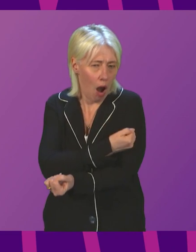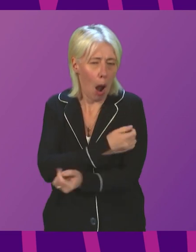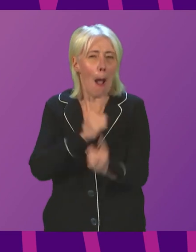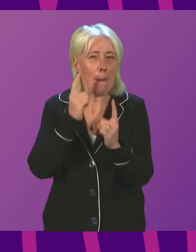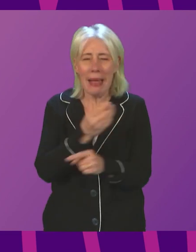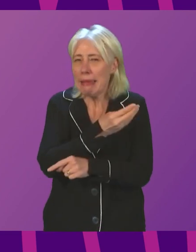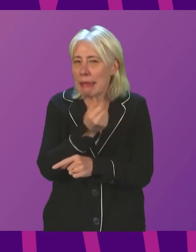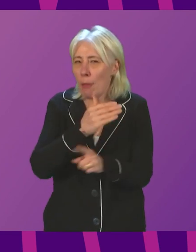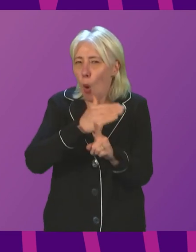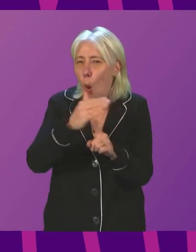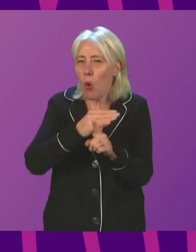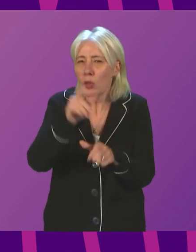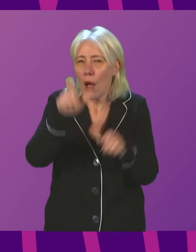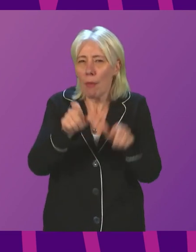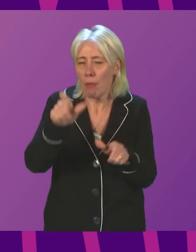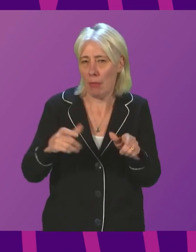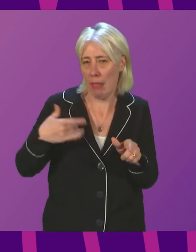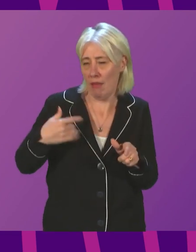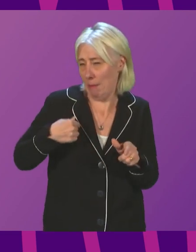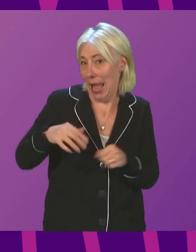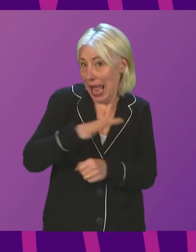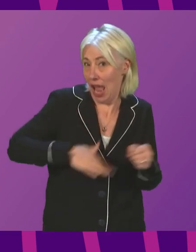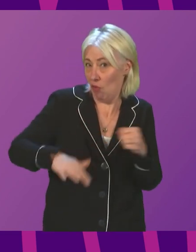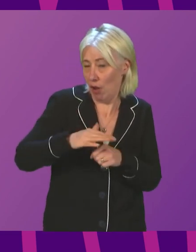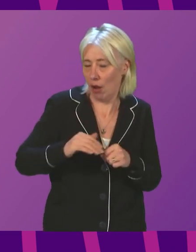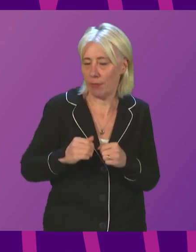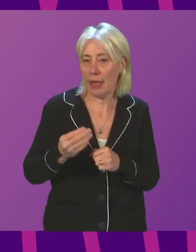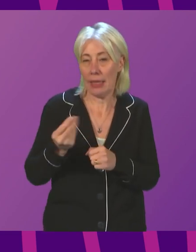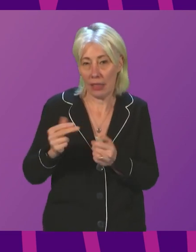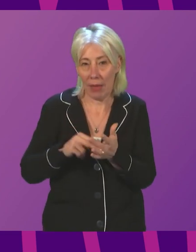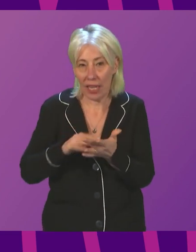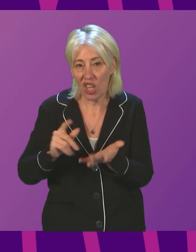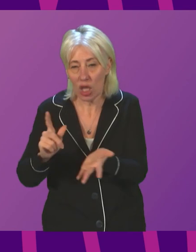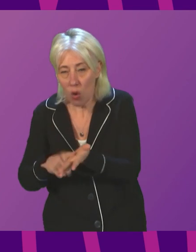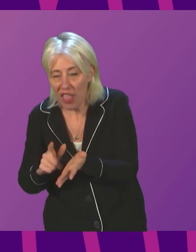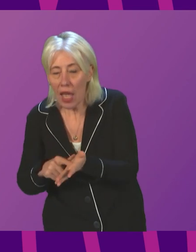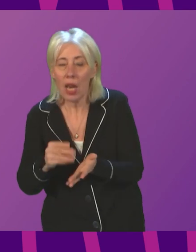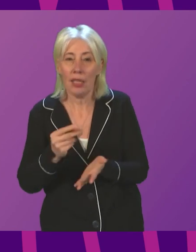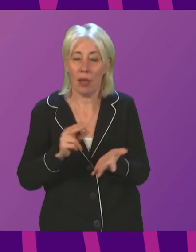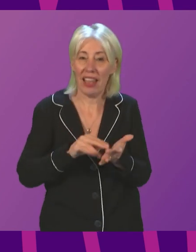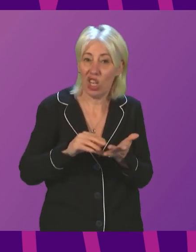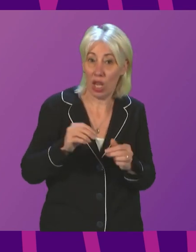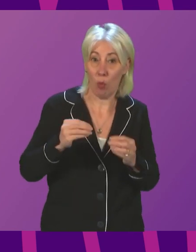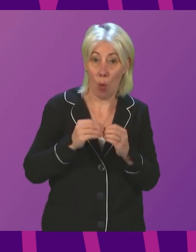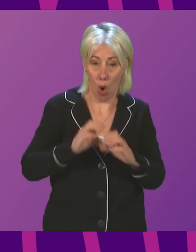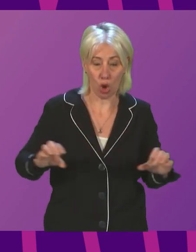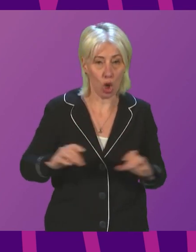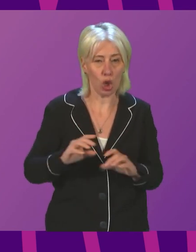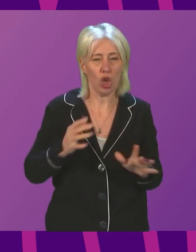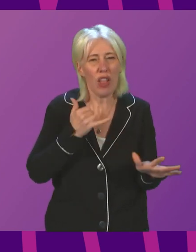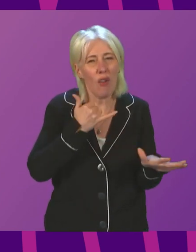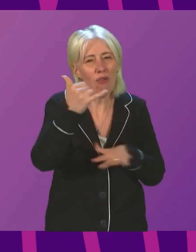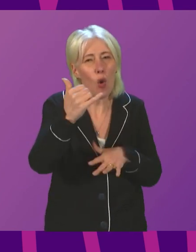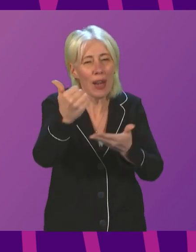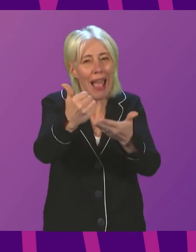several elderly constituents, some in the catchment of NHS Luthean, some in NHS Borders, were unable to get through the helpline.